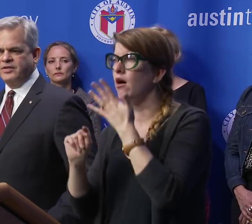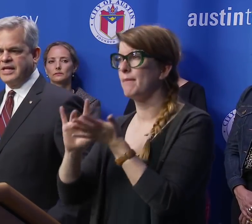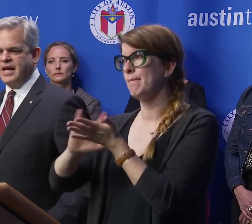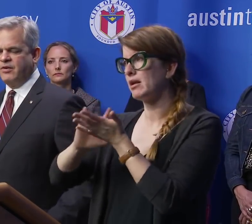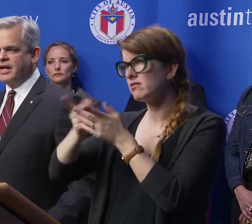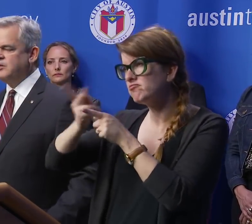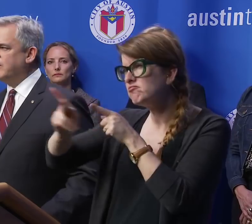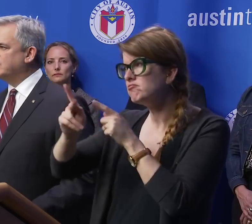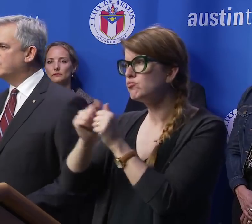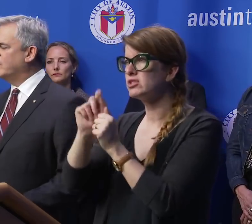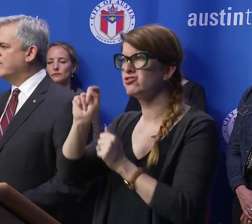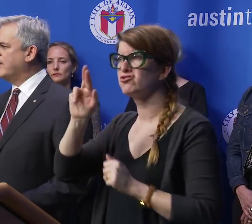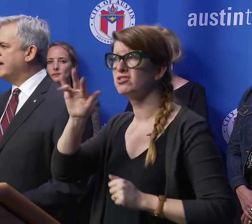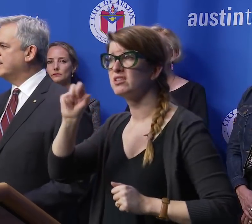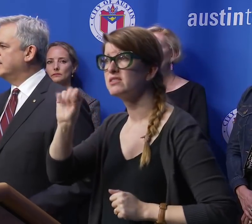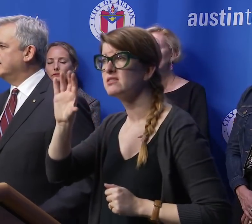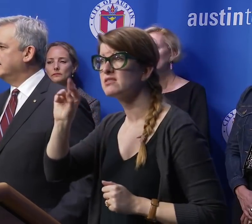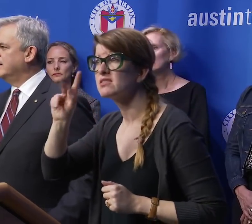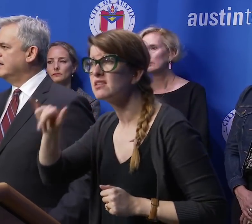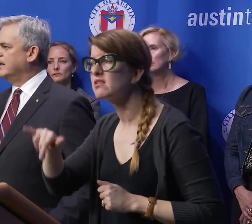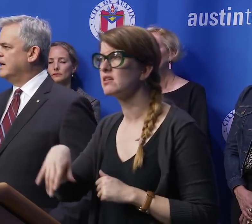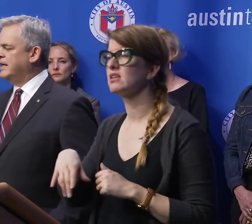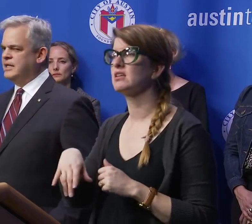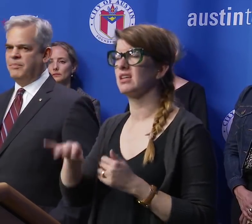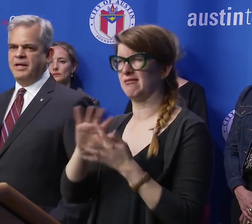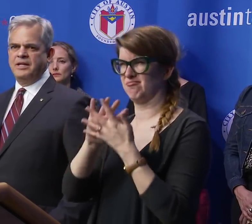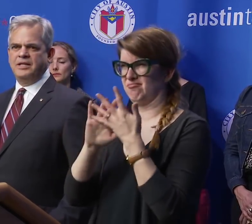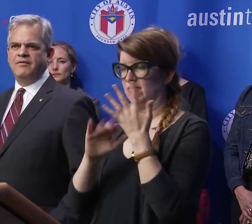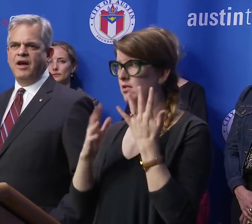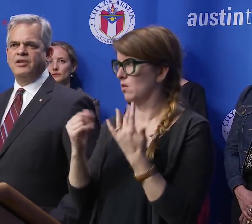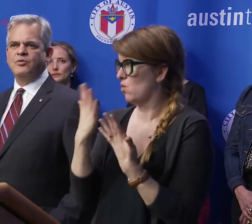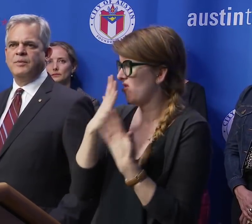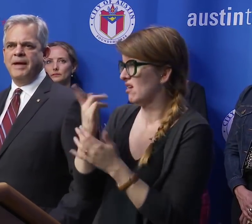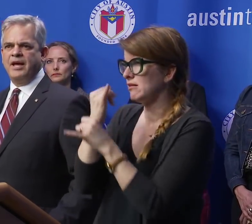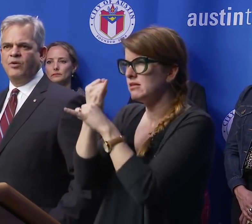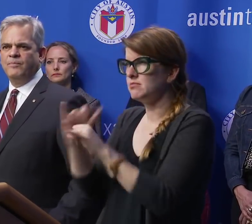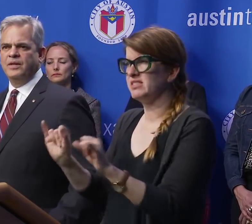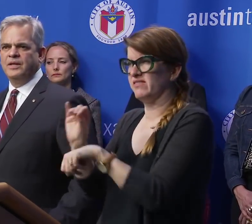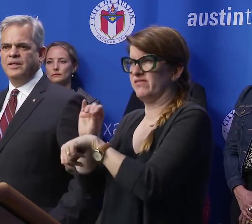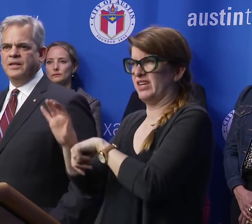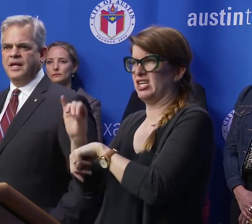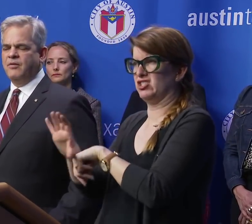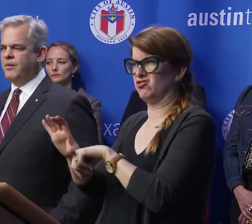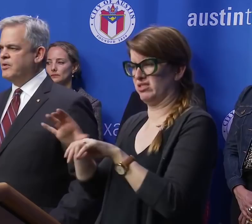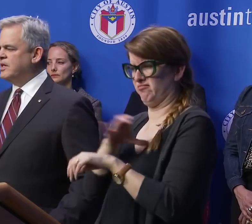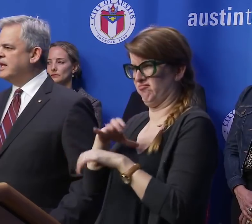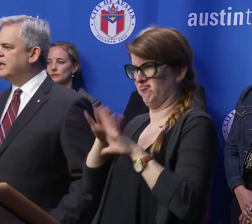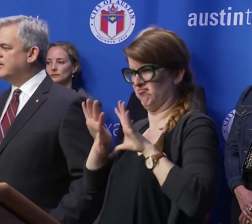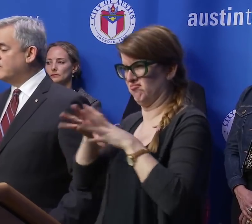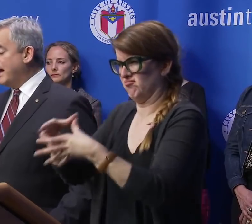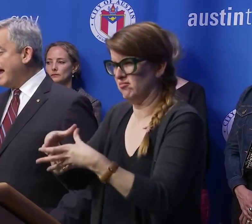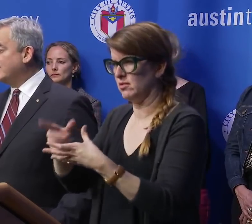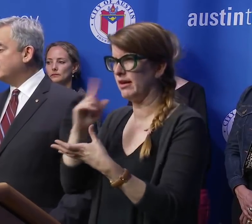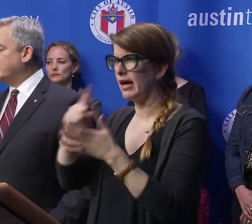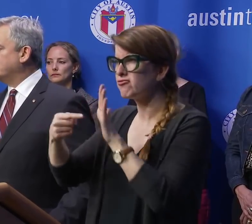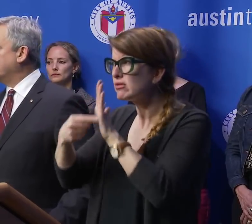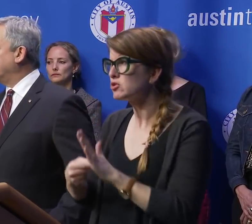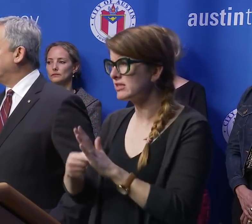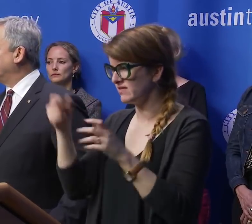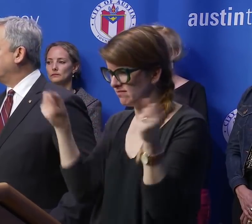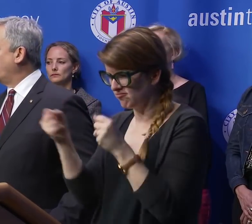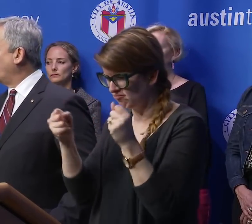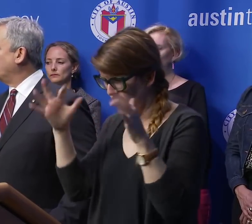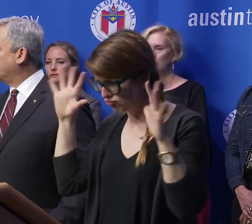Travis County. I especially want to thank the independent advisory panel that had representatives or has